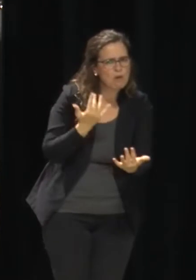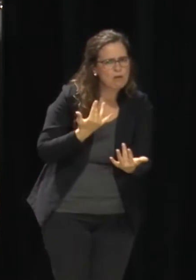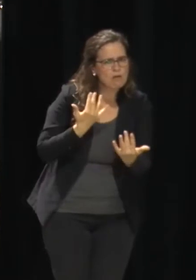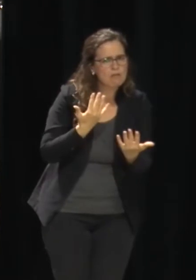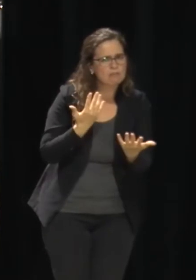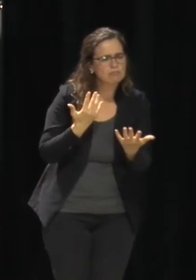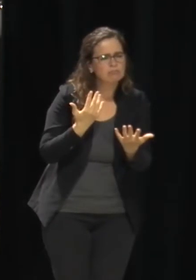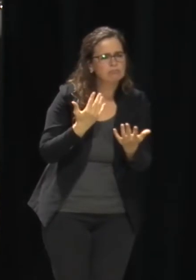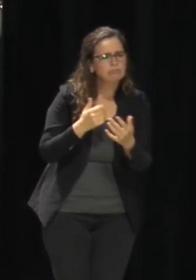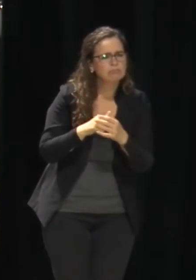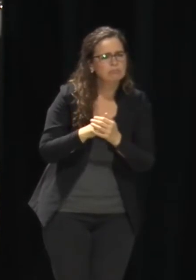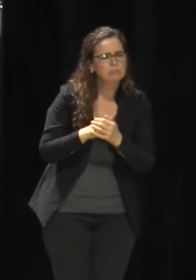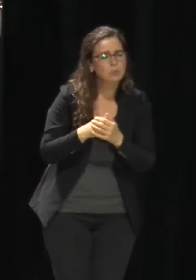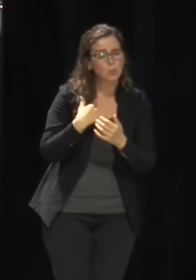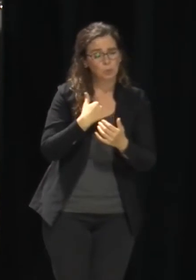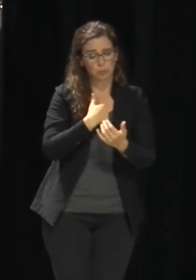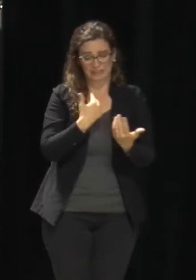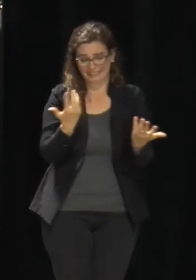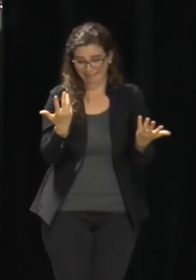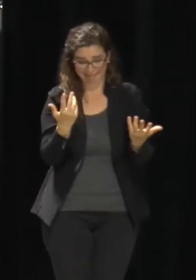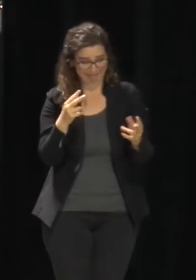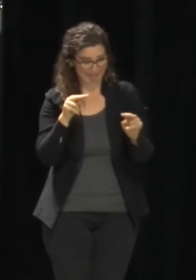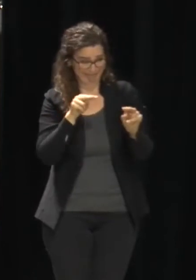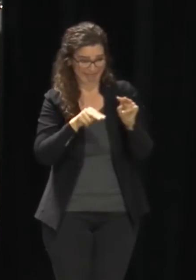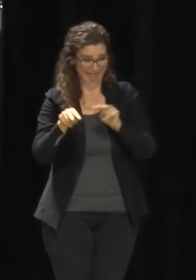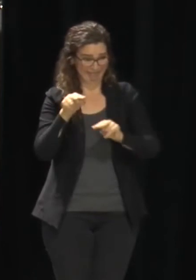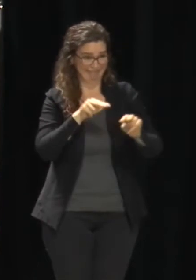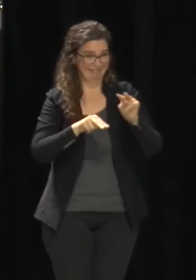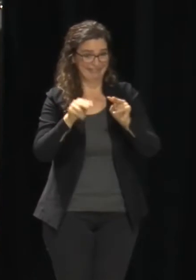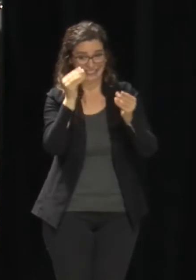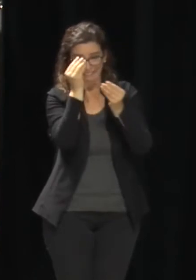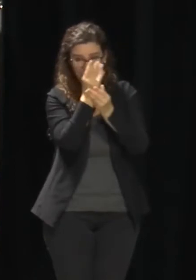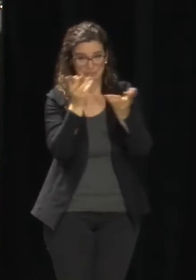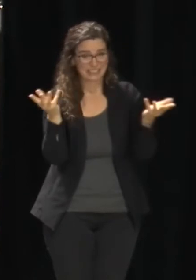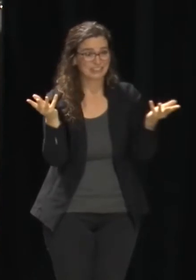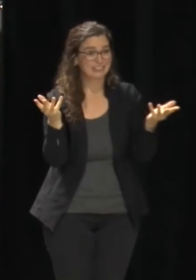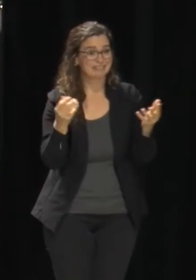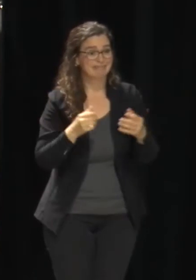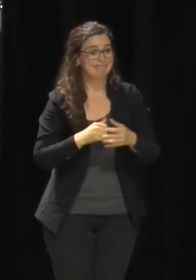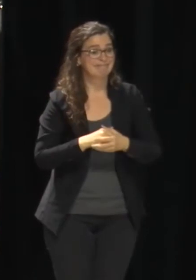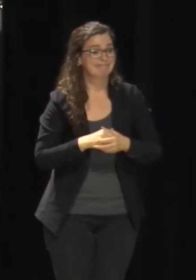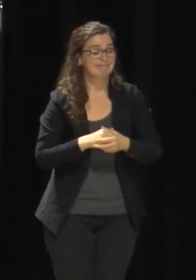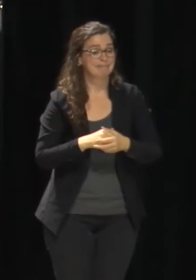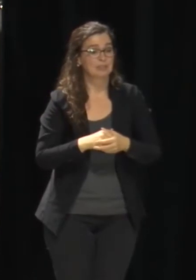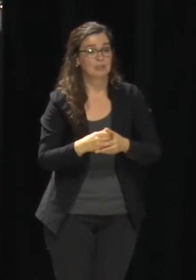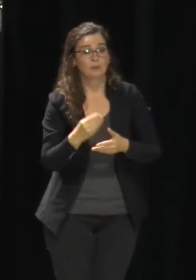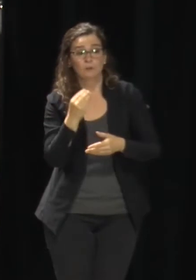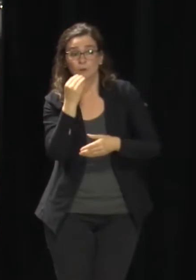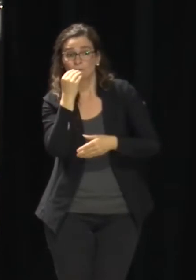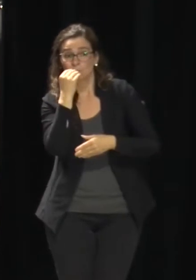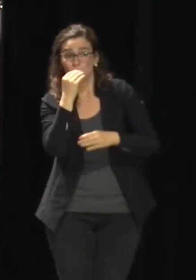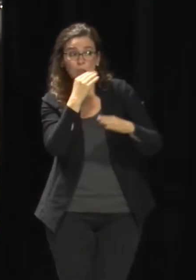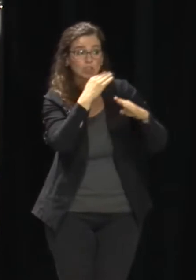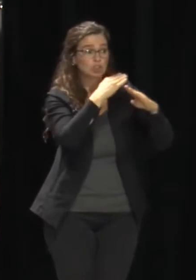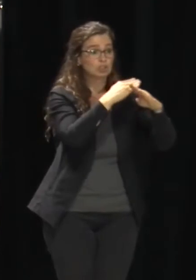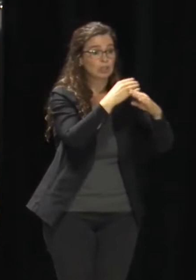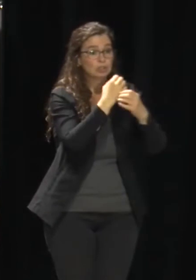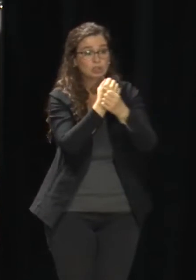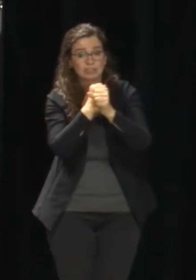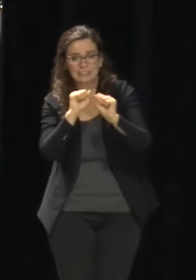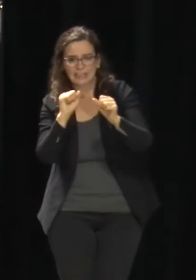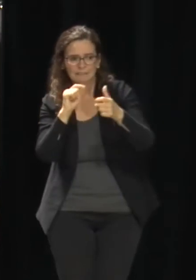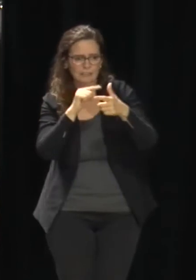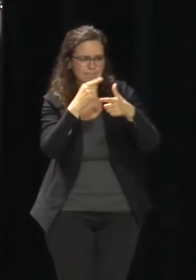now our workforce, food, shelter, safety is the way we're looking at